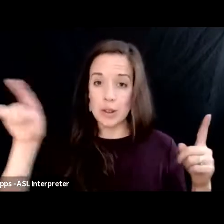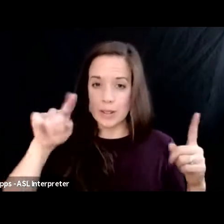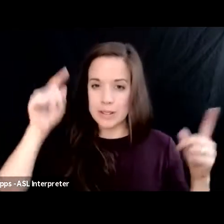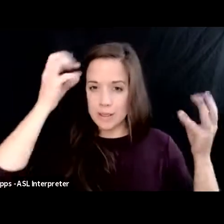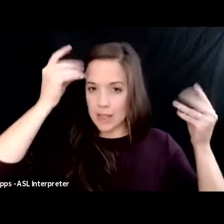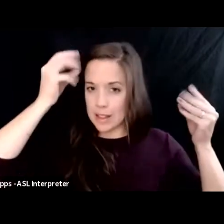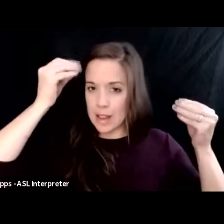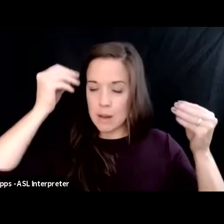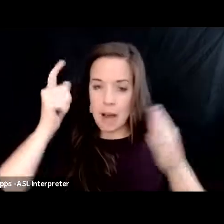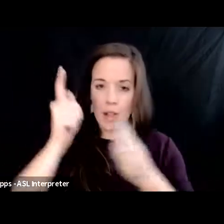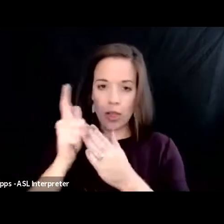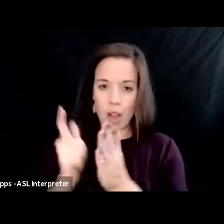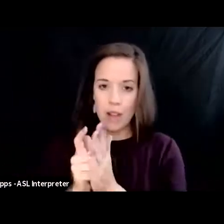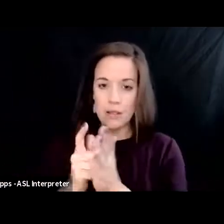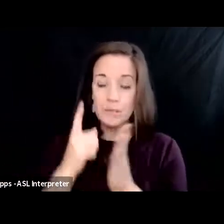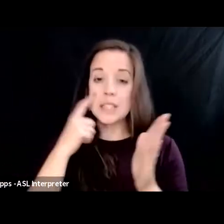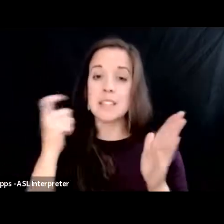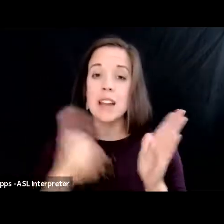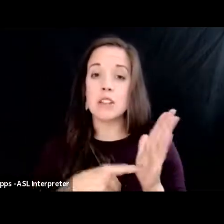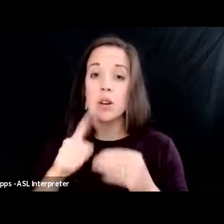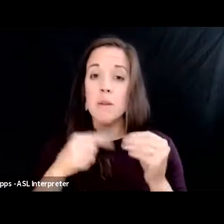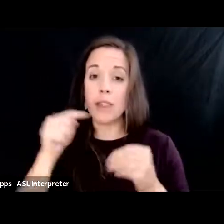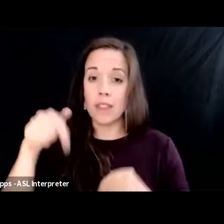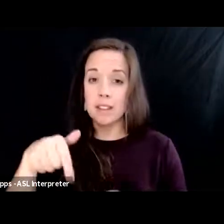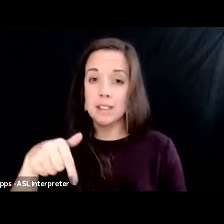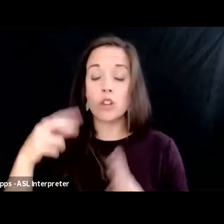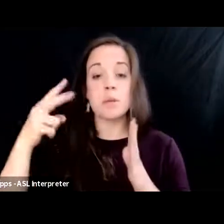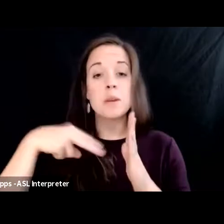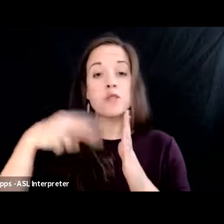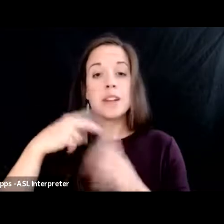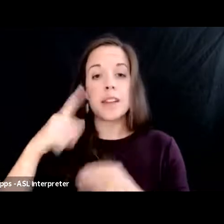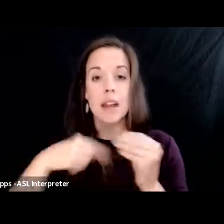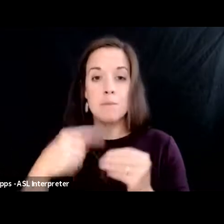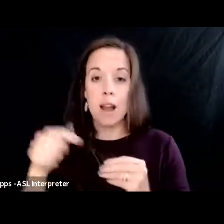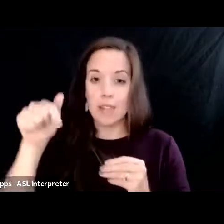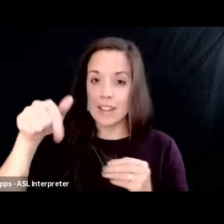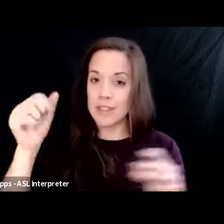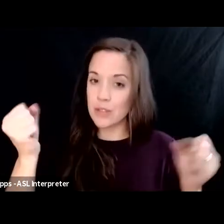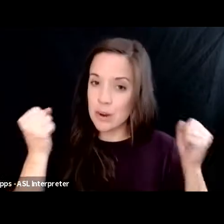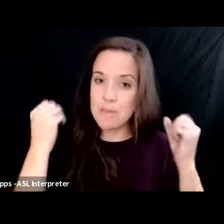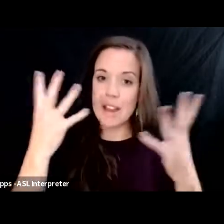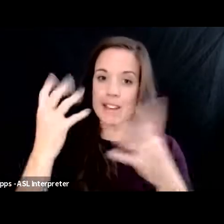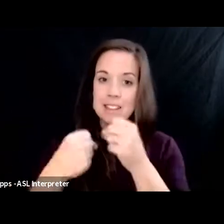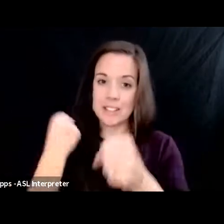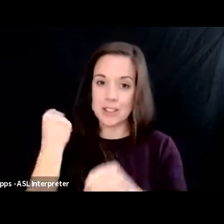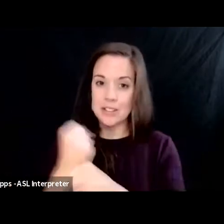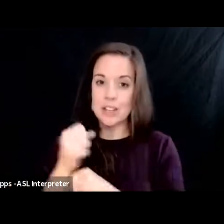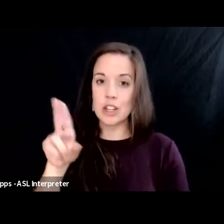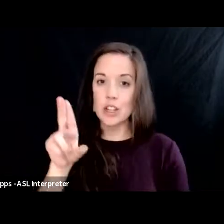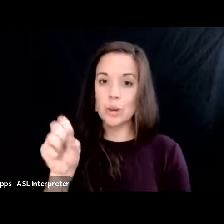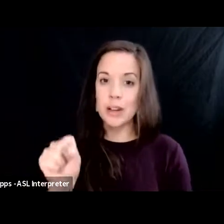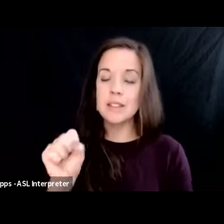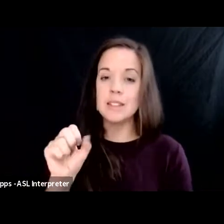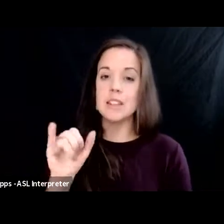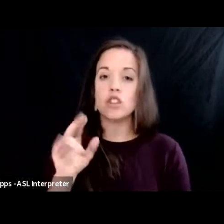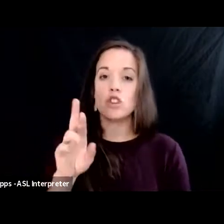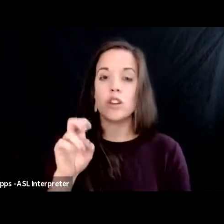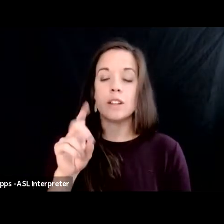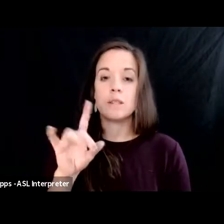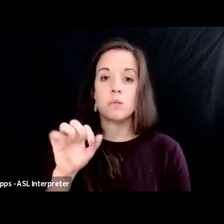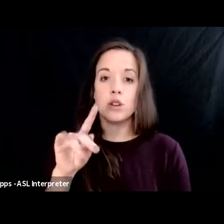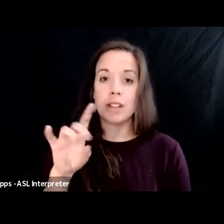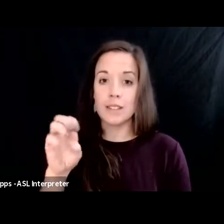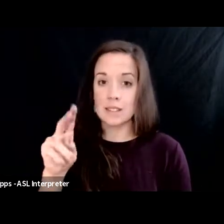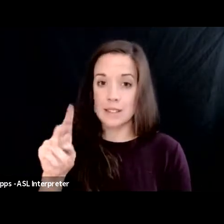into law take note about this because you're going to be reading about this for many years in u.s jurisprudence this judge